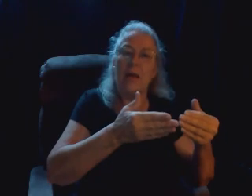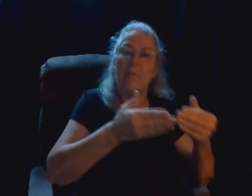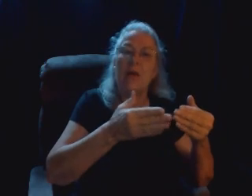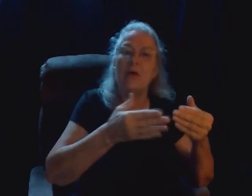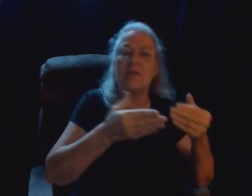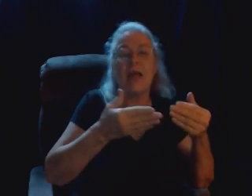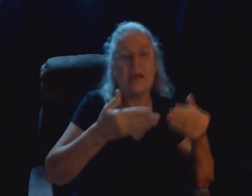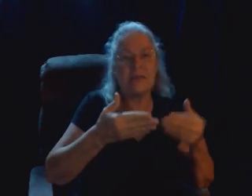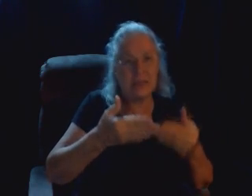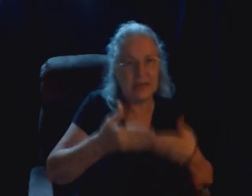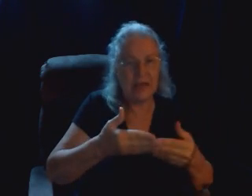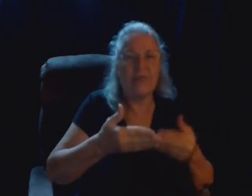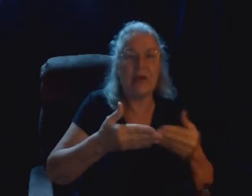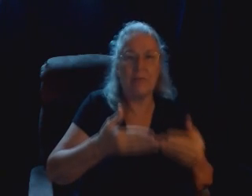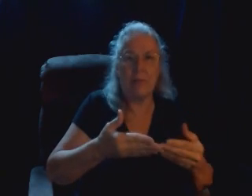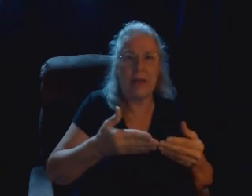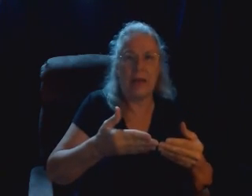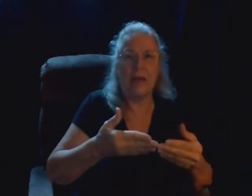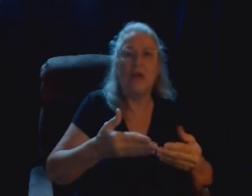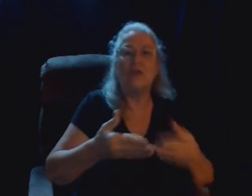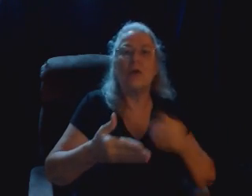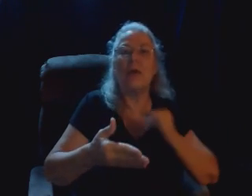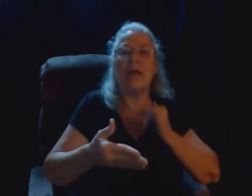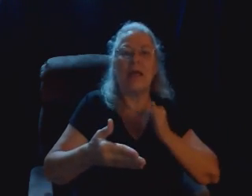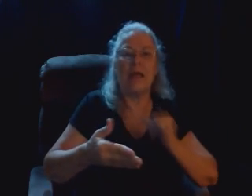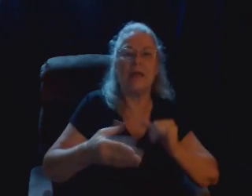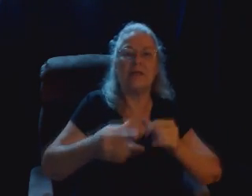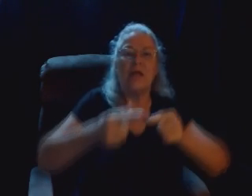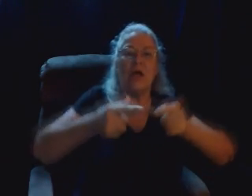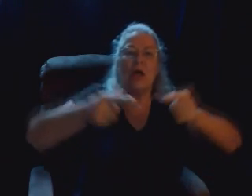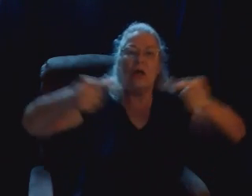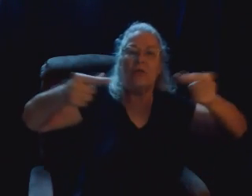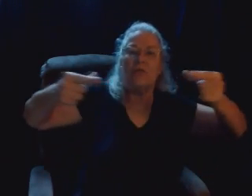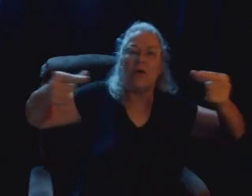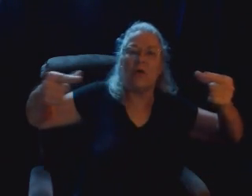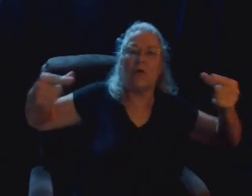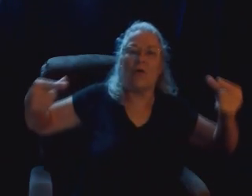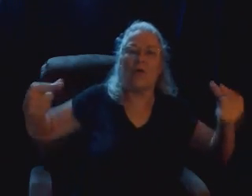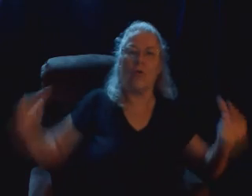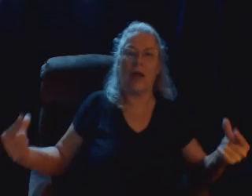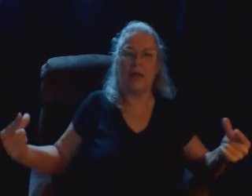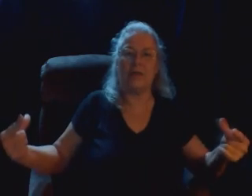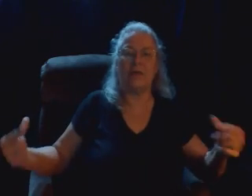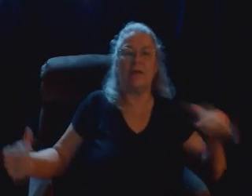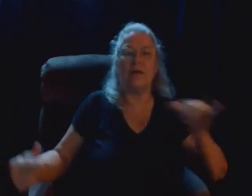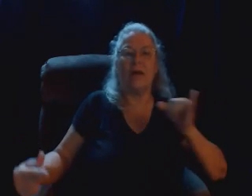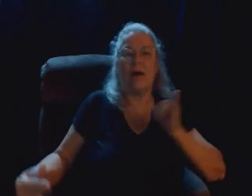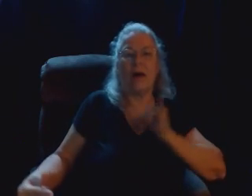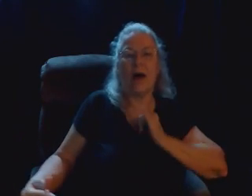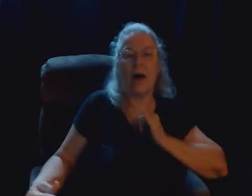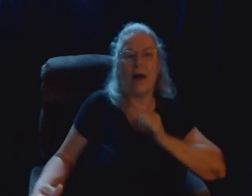because it has significant meaning. So he is the great I